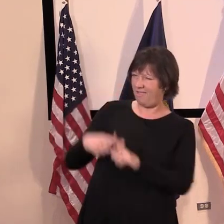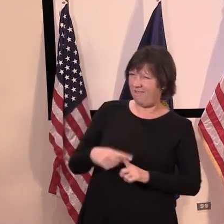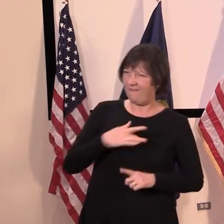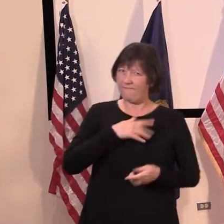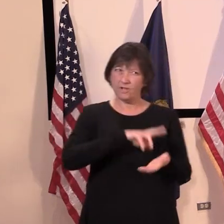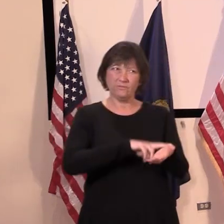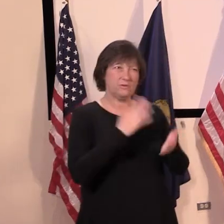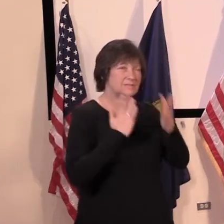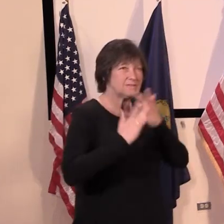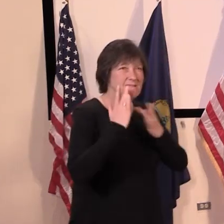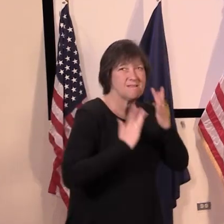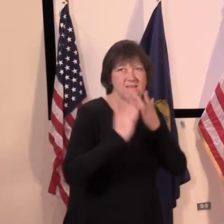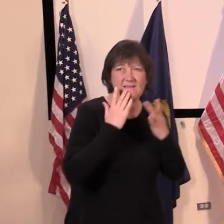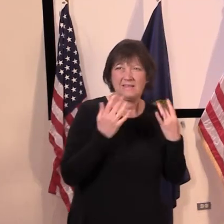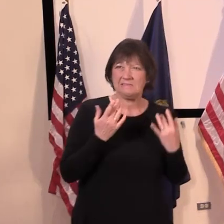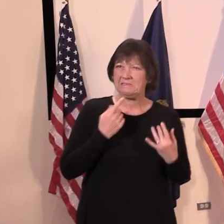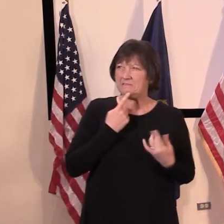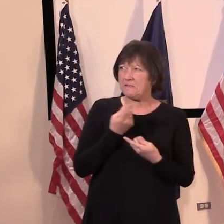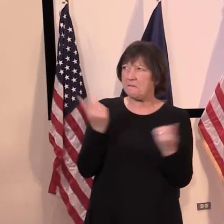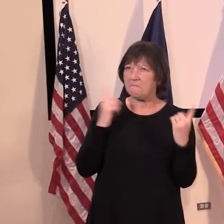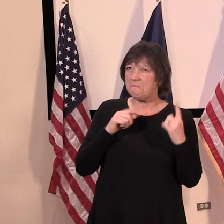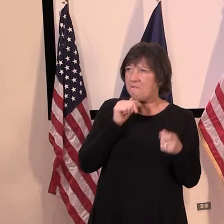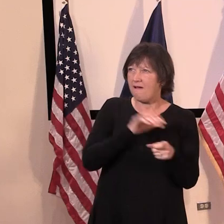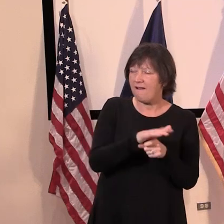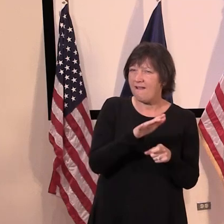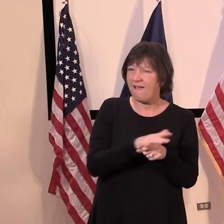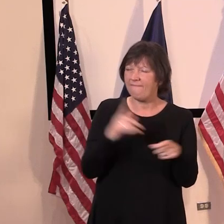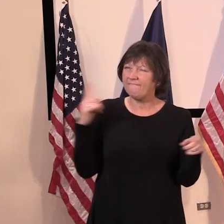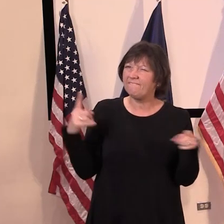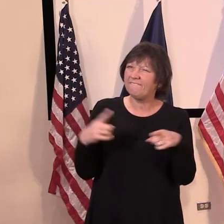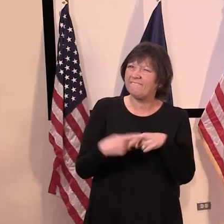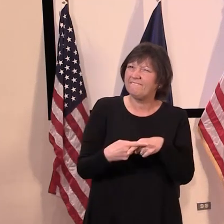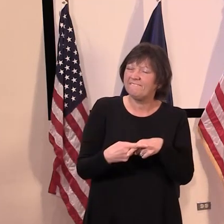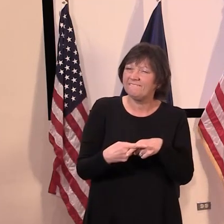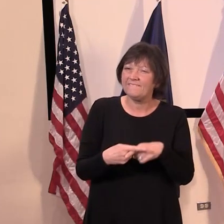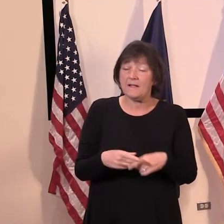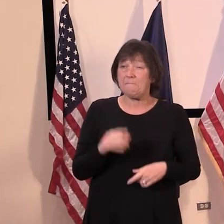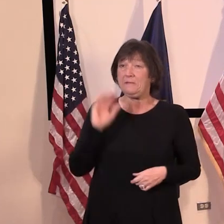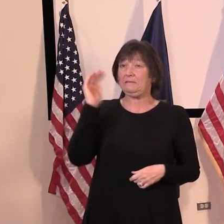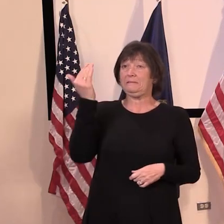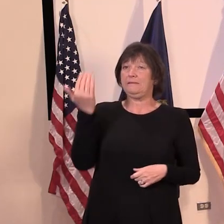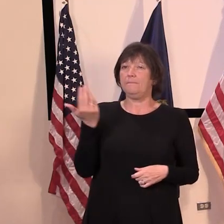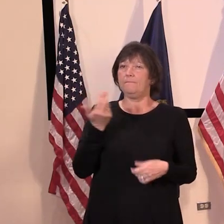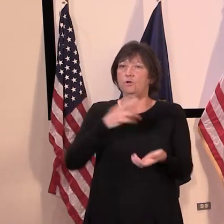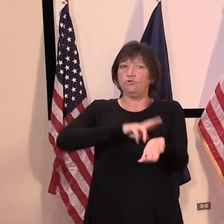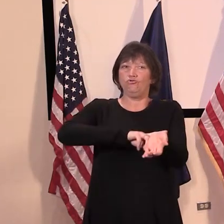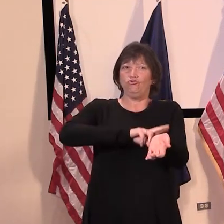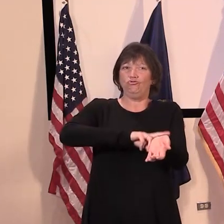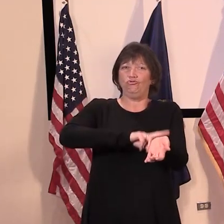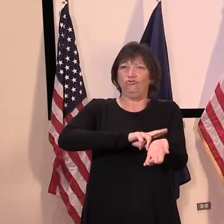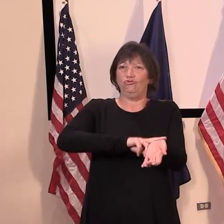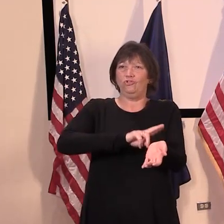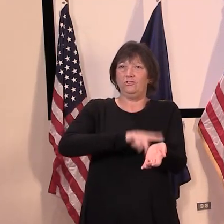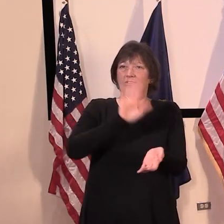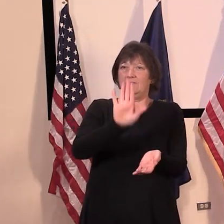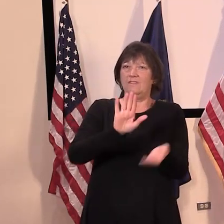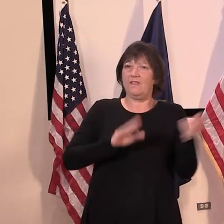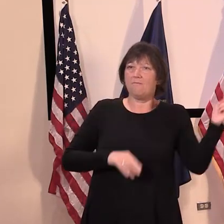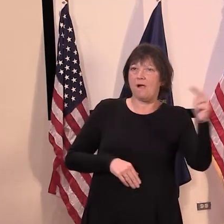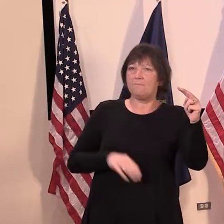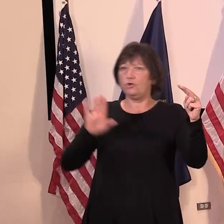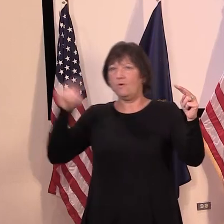what you can tell me, uh, you know, about that because the, nurses really seem to be looking at this very differently.